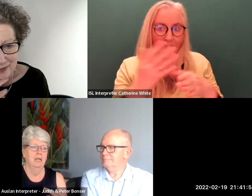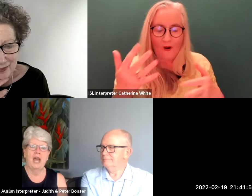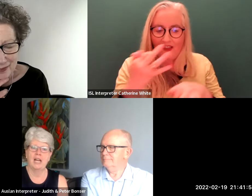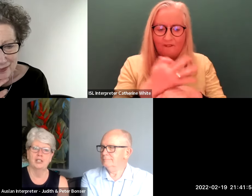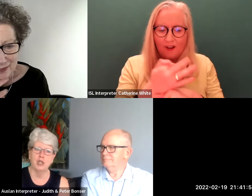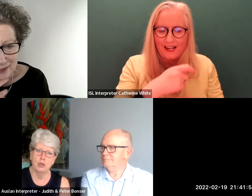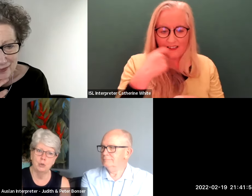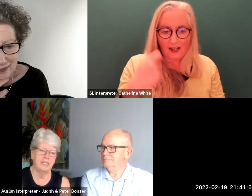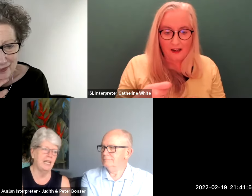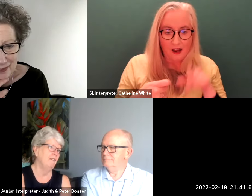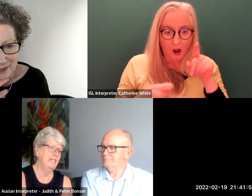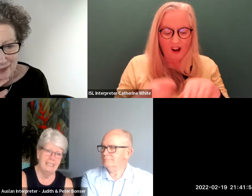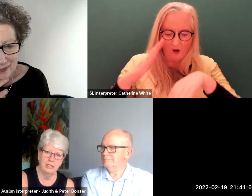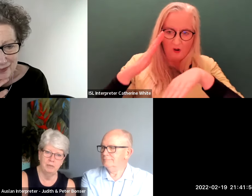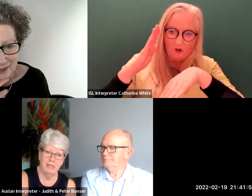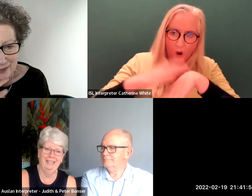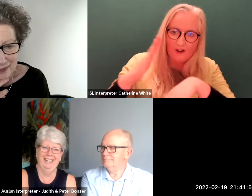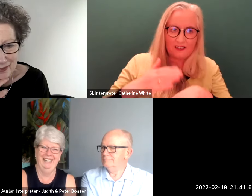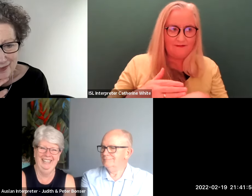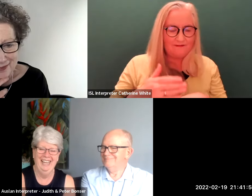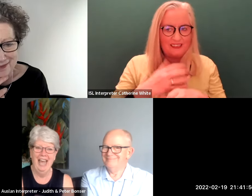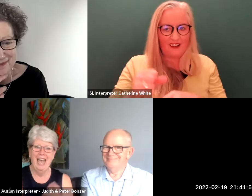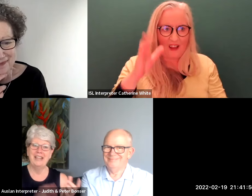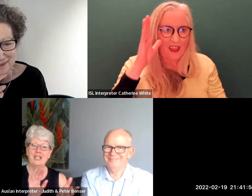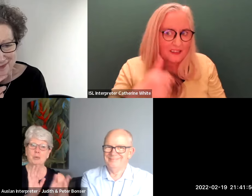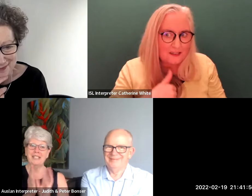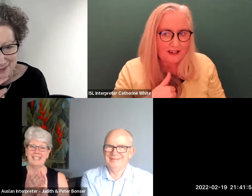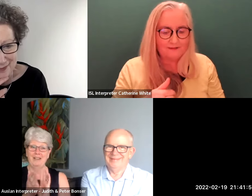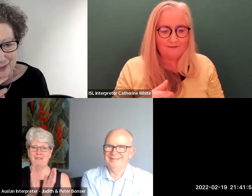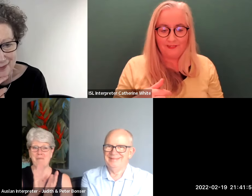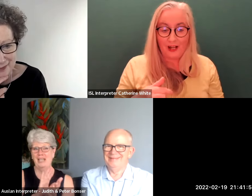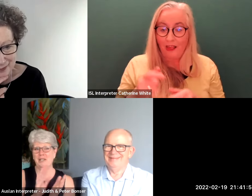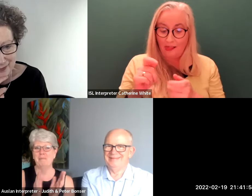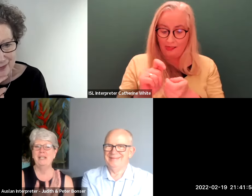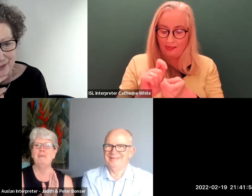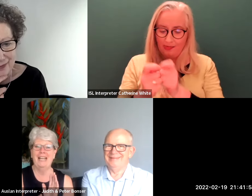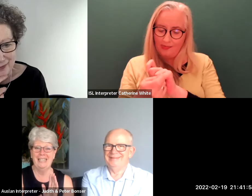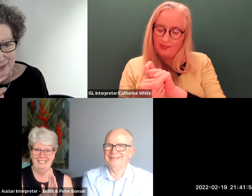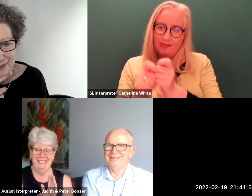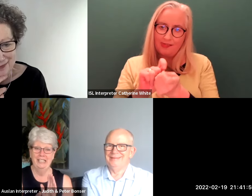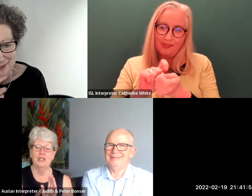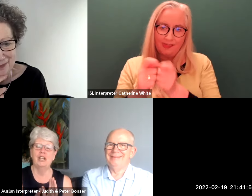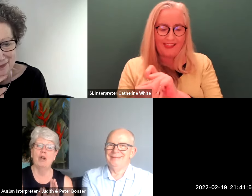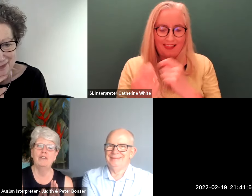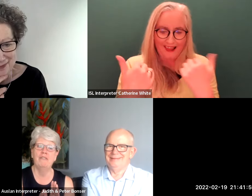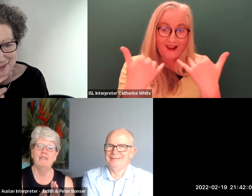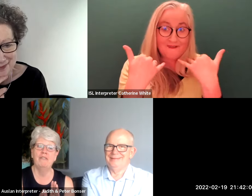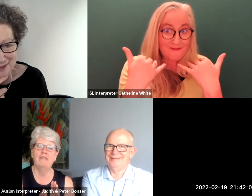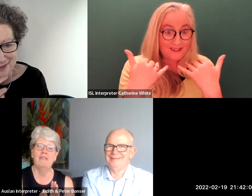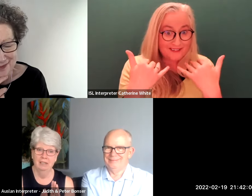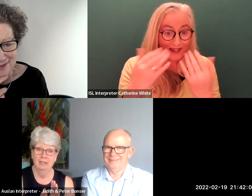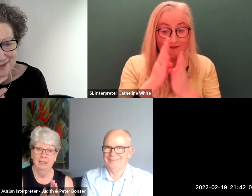they are so naughty they never listen to me and they twist the information and manipulate it to their own